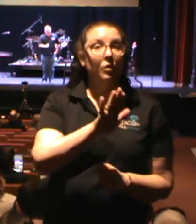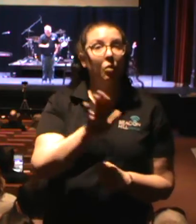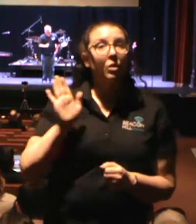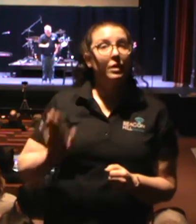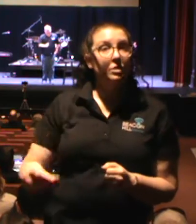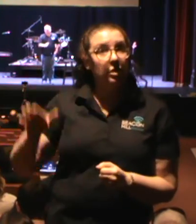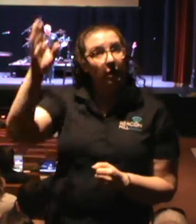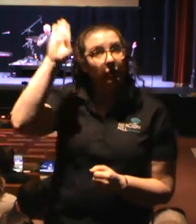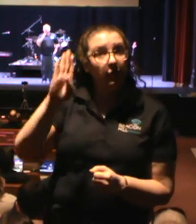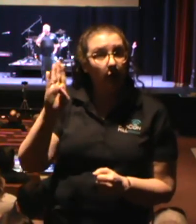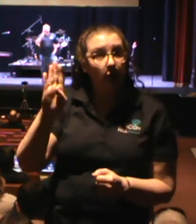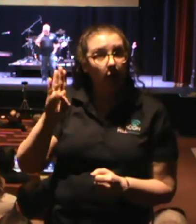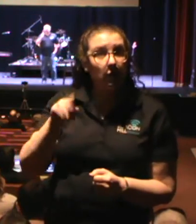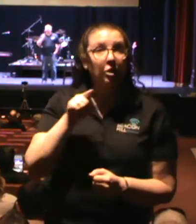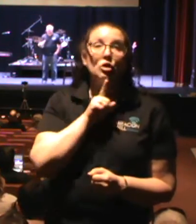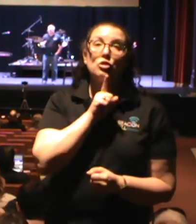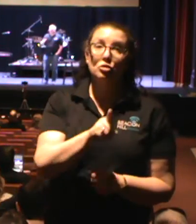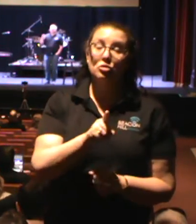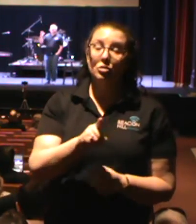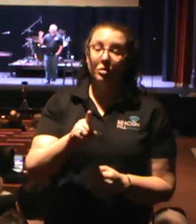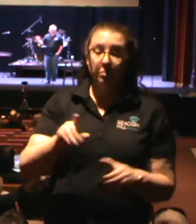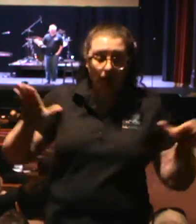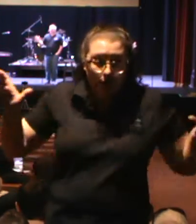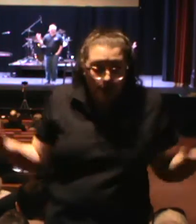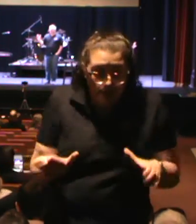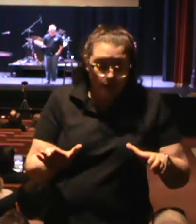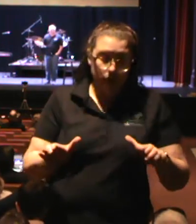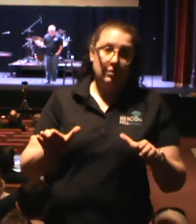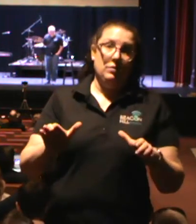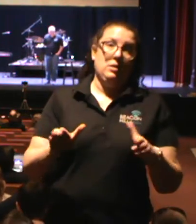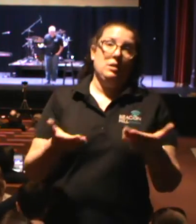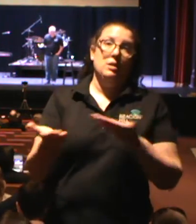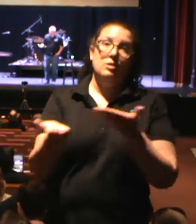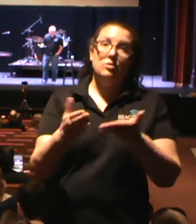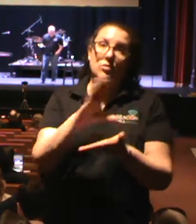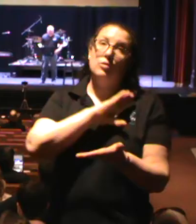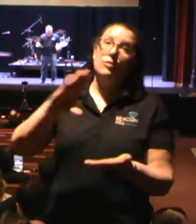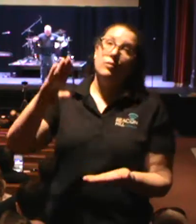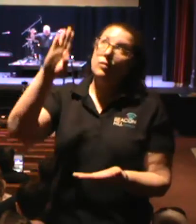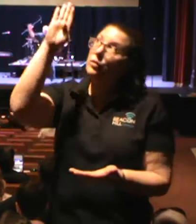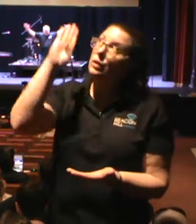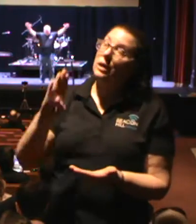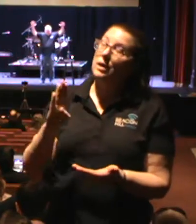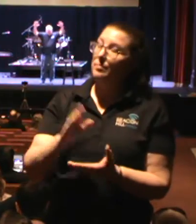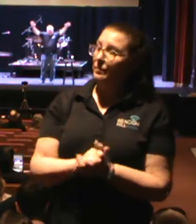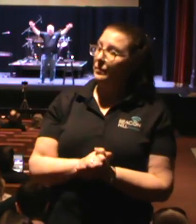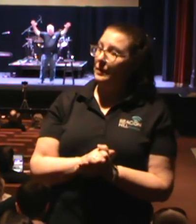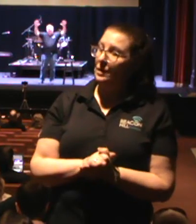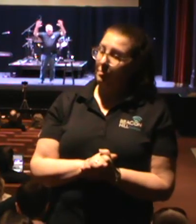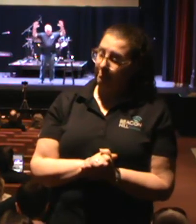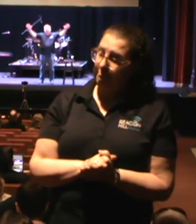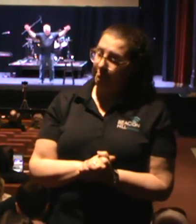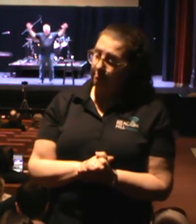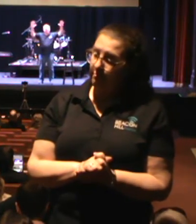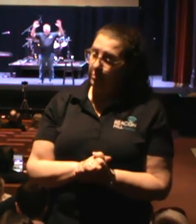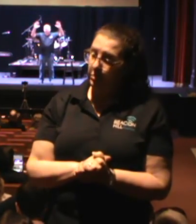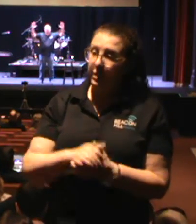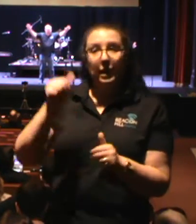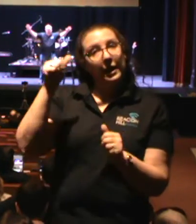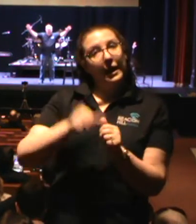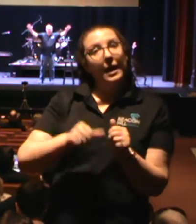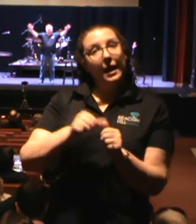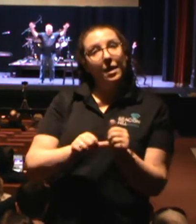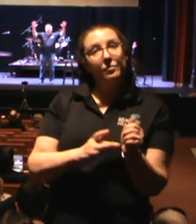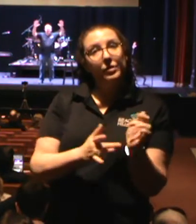of God, you should be active in serving God, church. In the broadest of terms, every